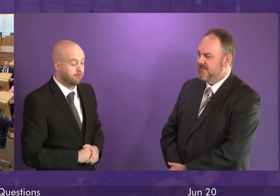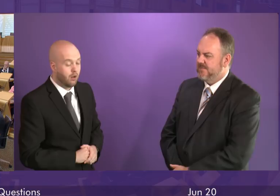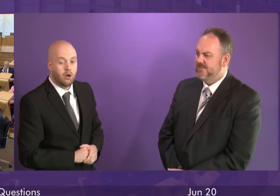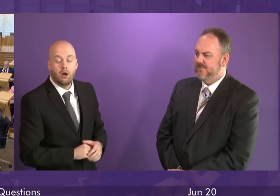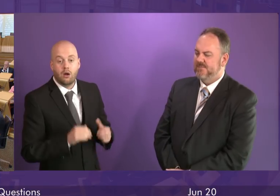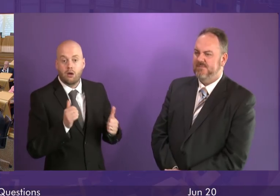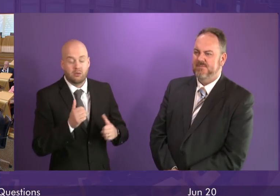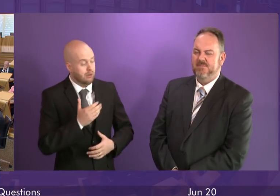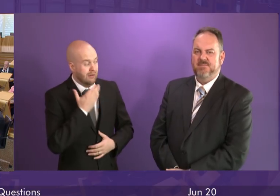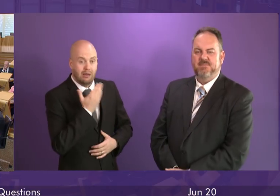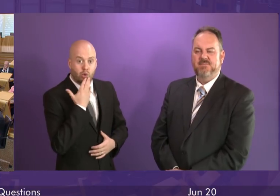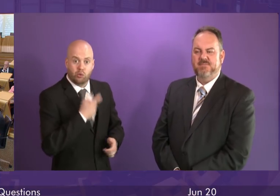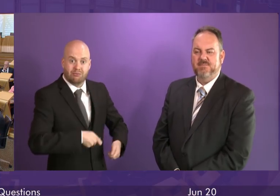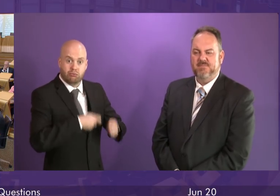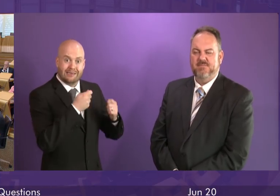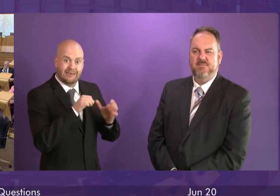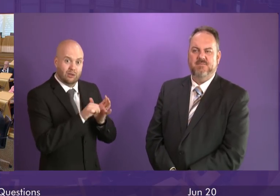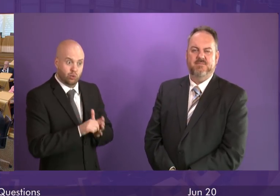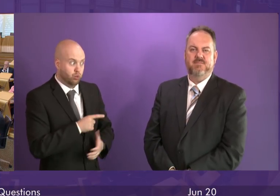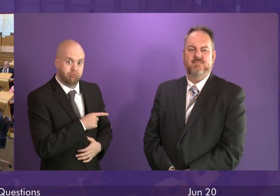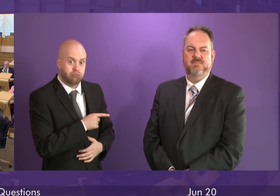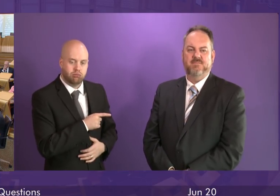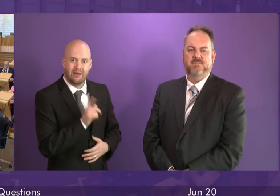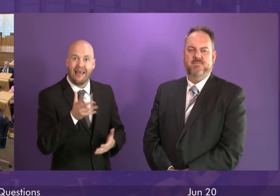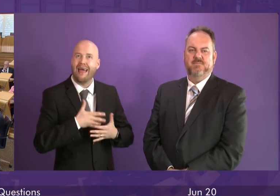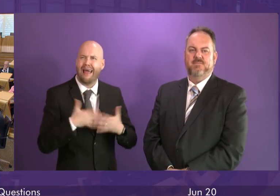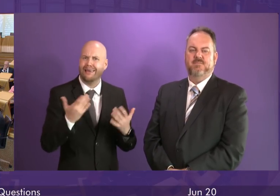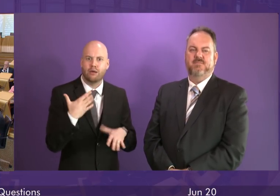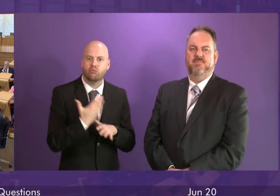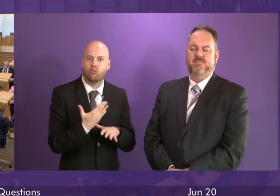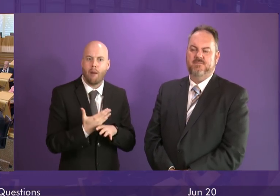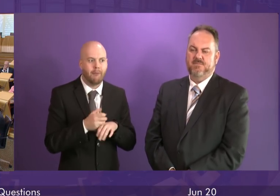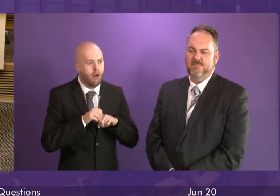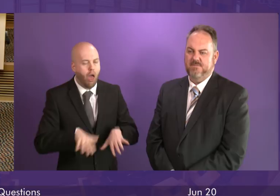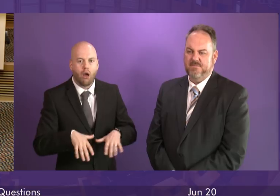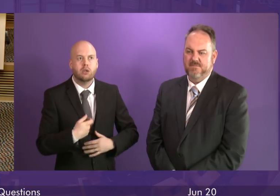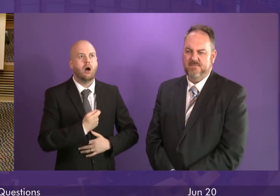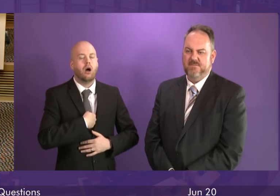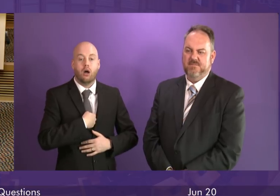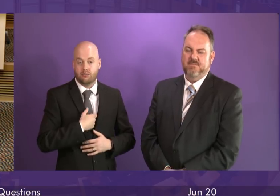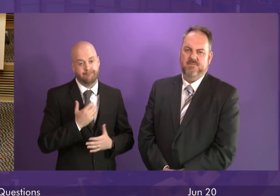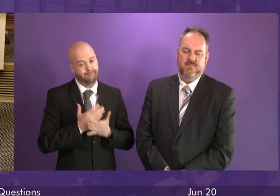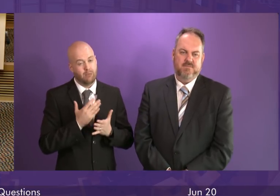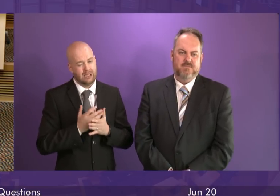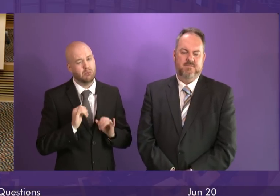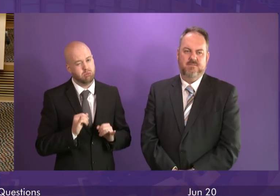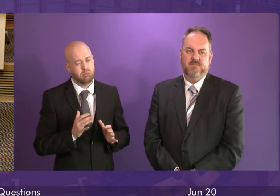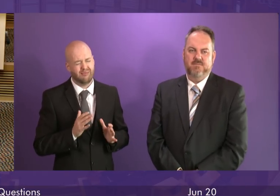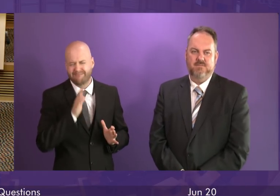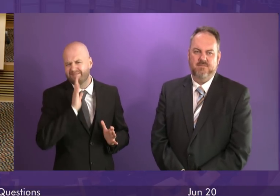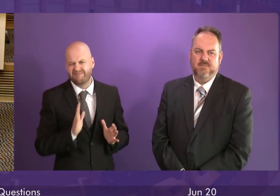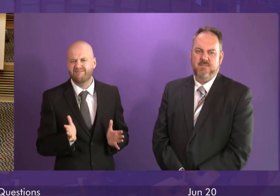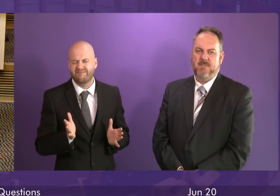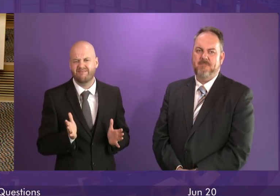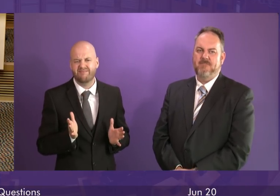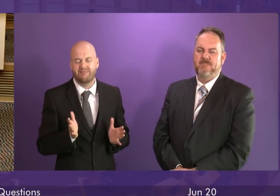Well, can I thank the member for raising this issue? Any job losses are deeply regrettable, and that is the case in the case of this company in